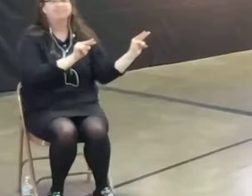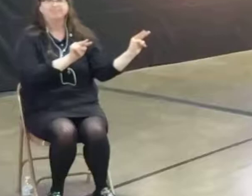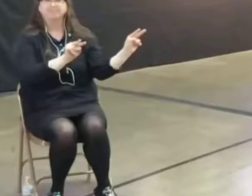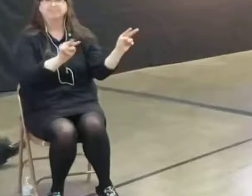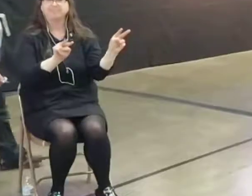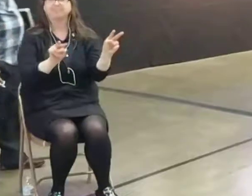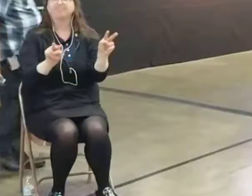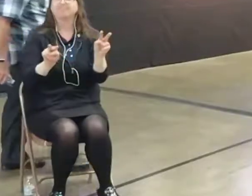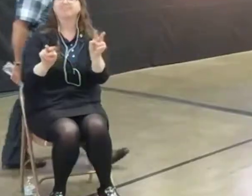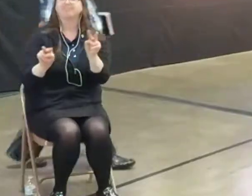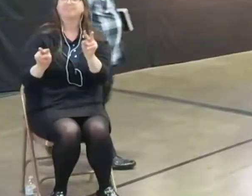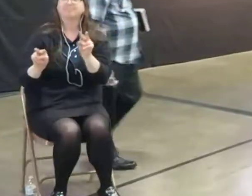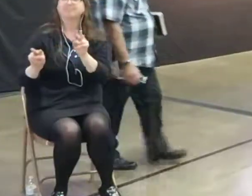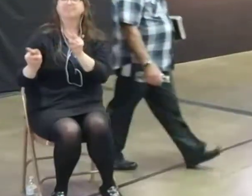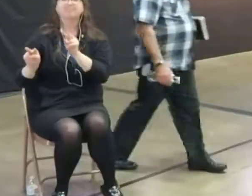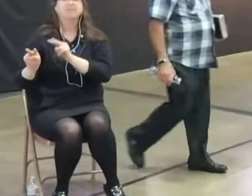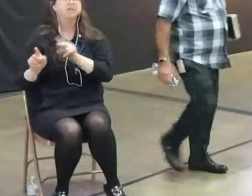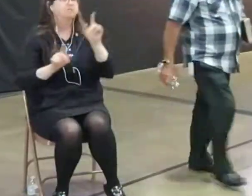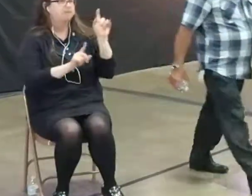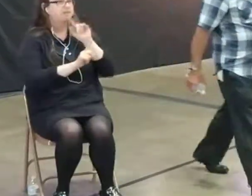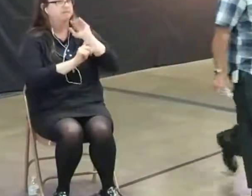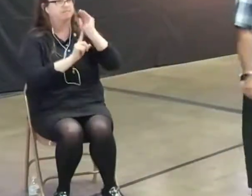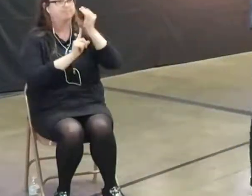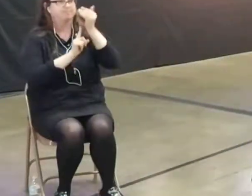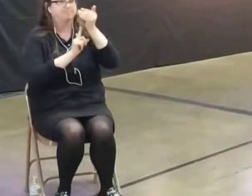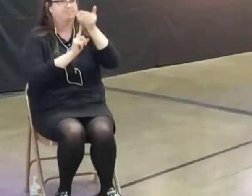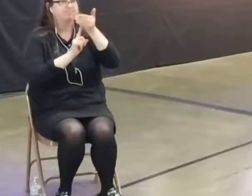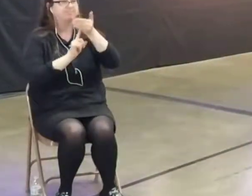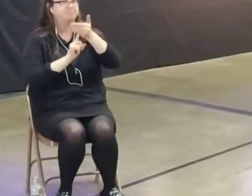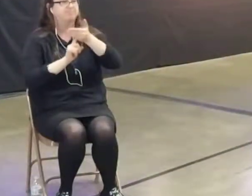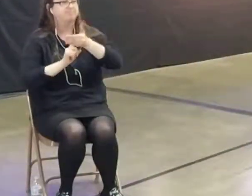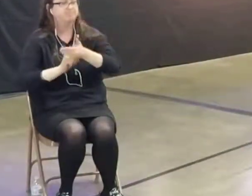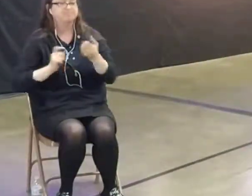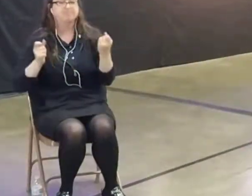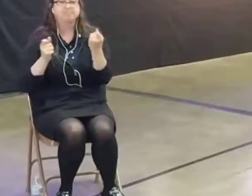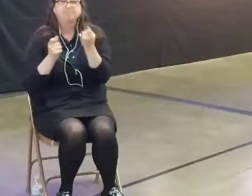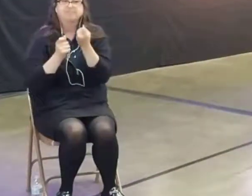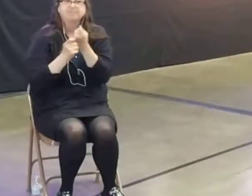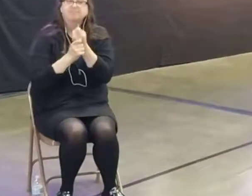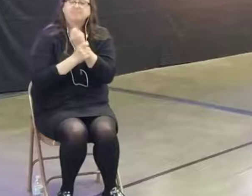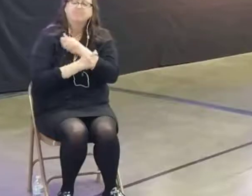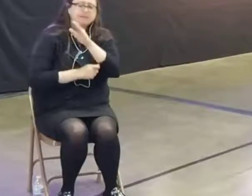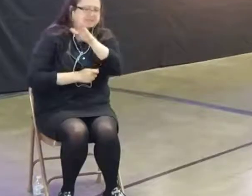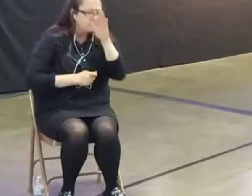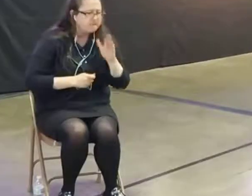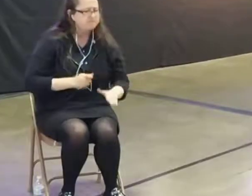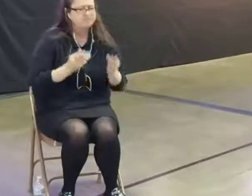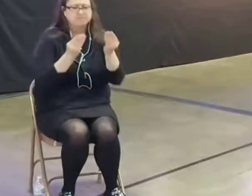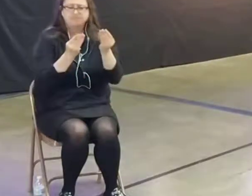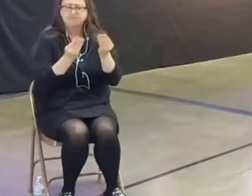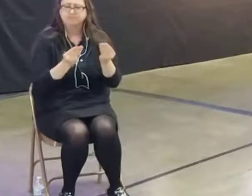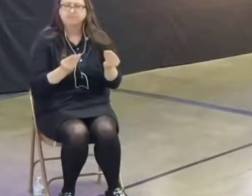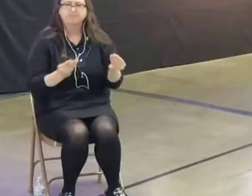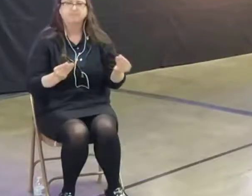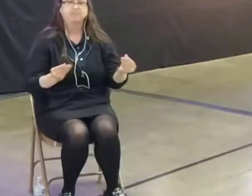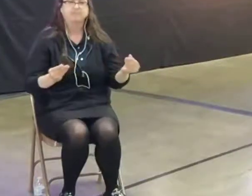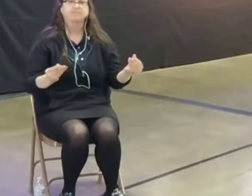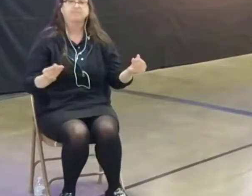His eyes. I hear around you, they never hear